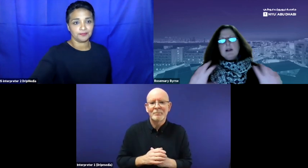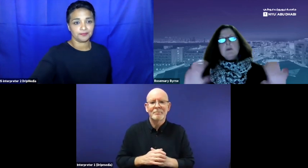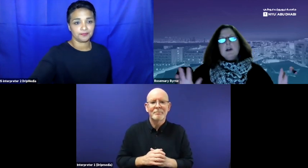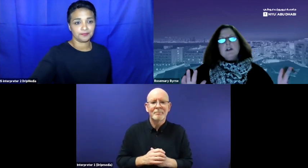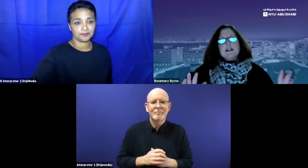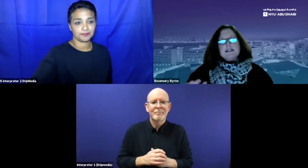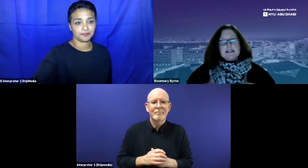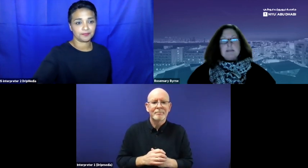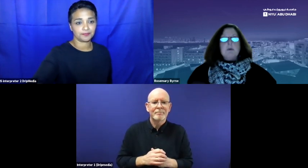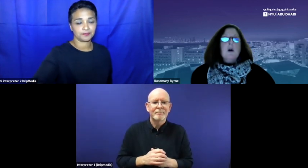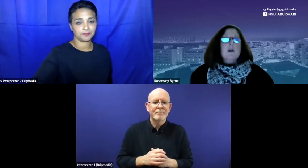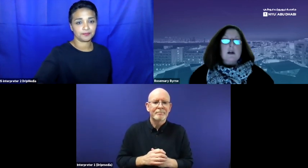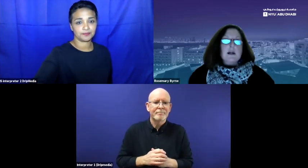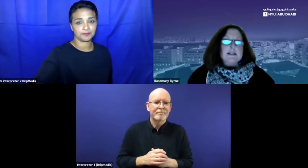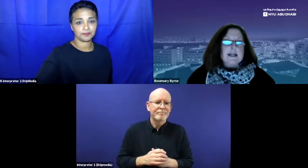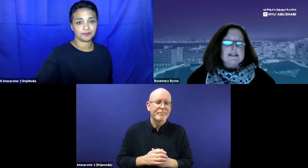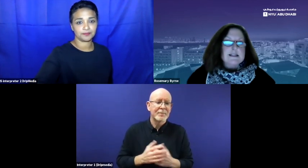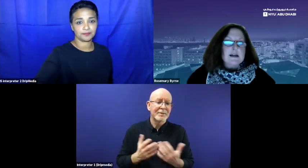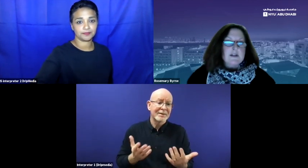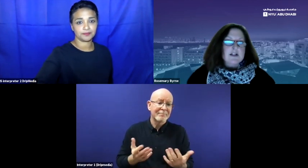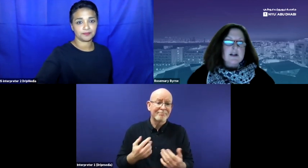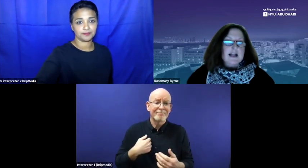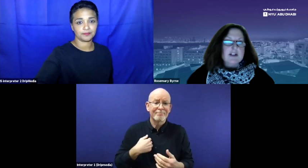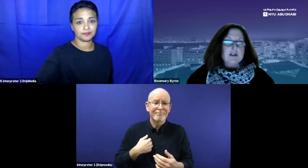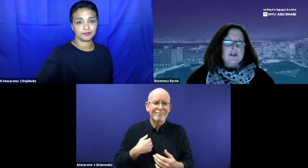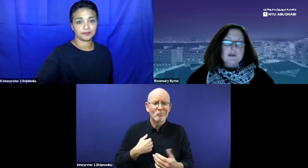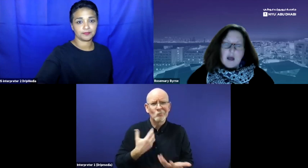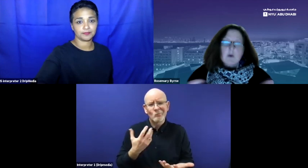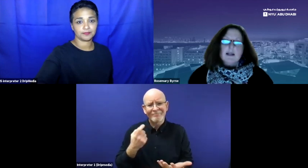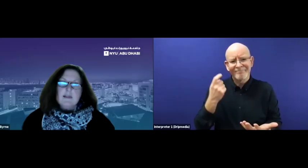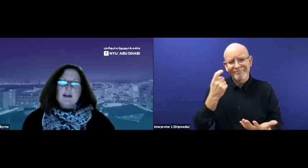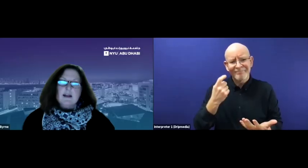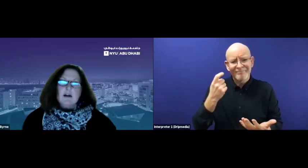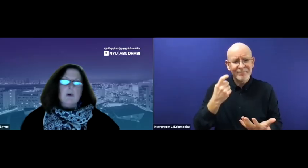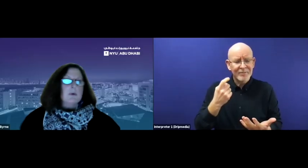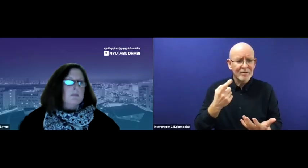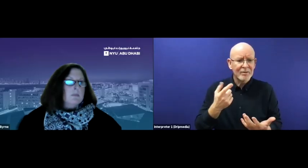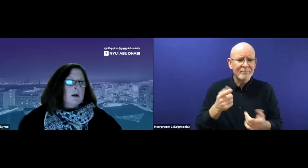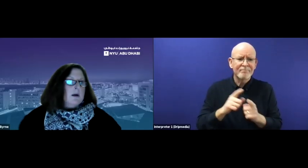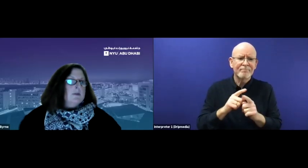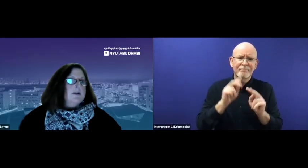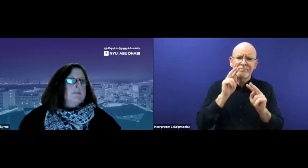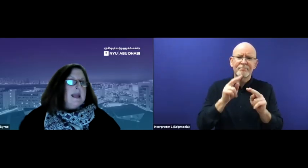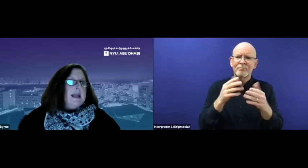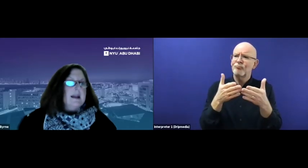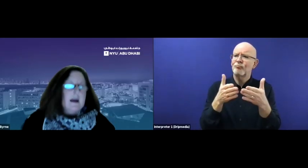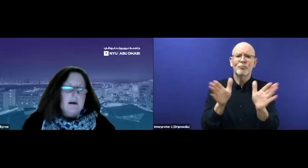wonder is, in the broader context of international law, not only in the narrower domain of